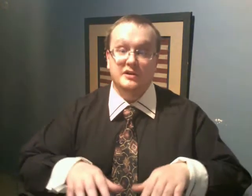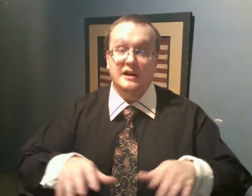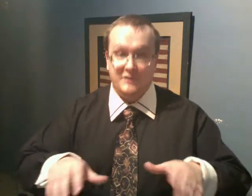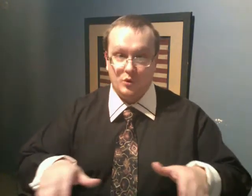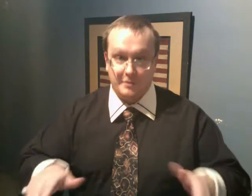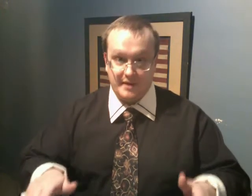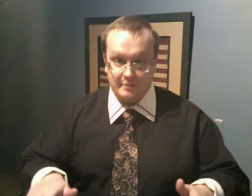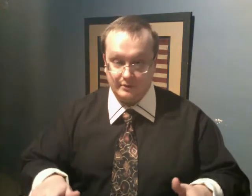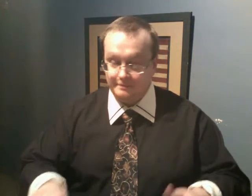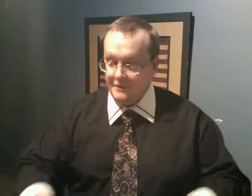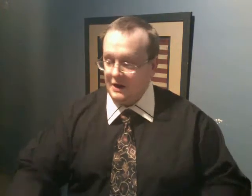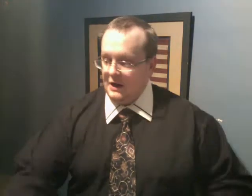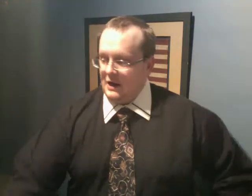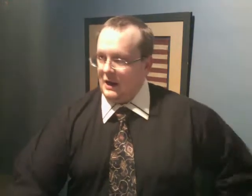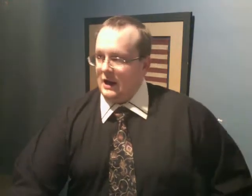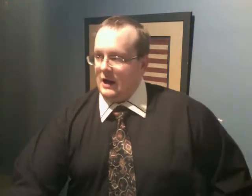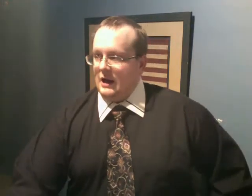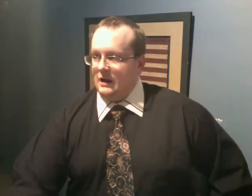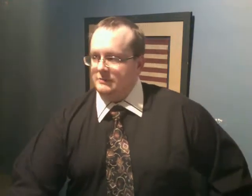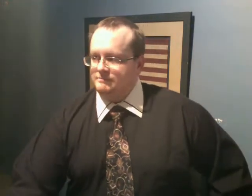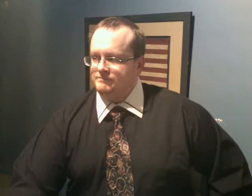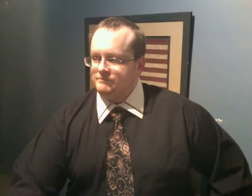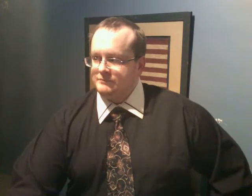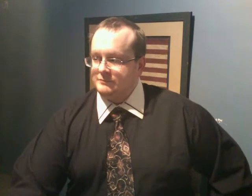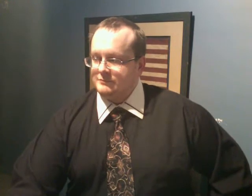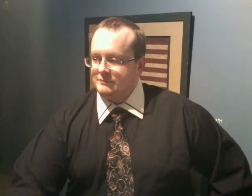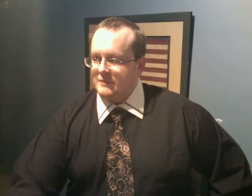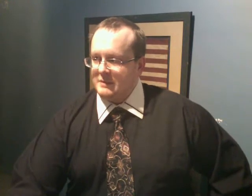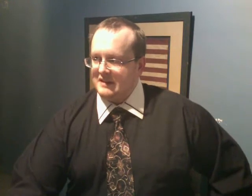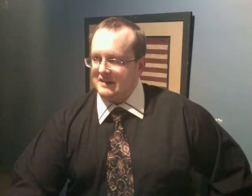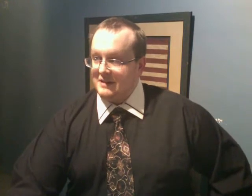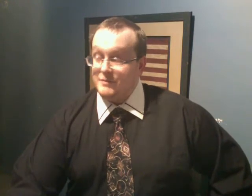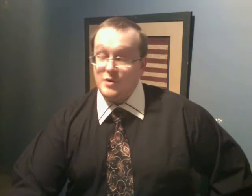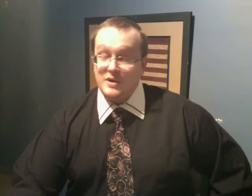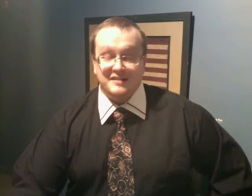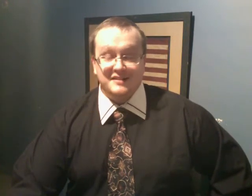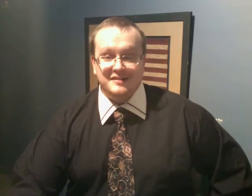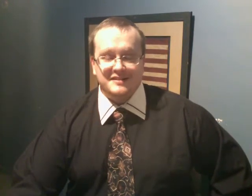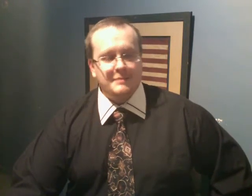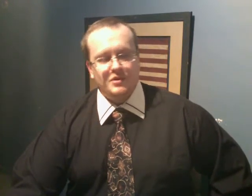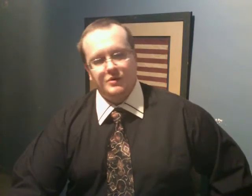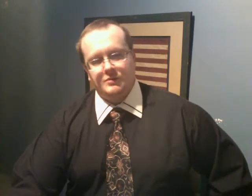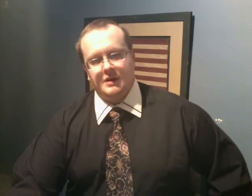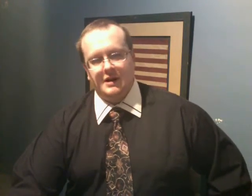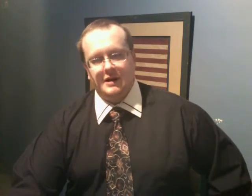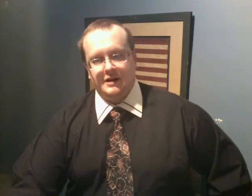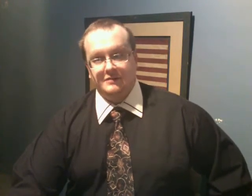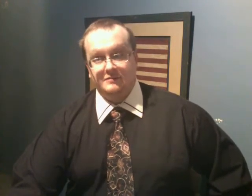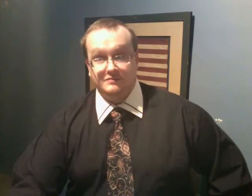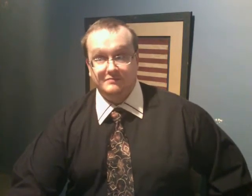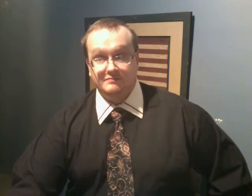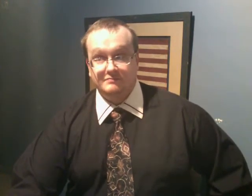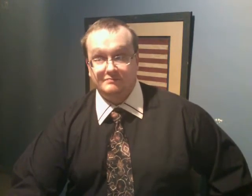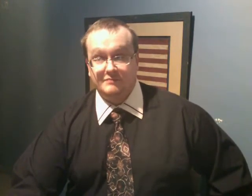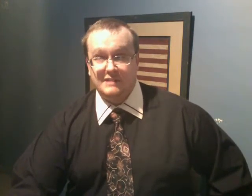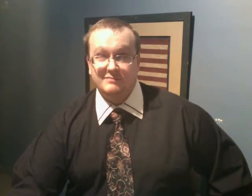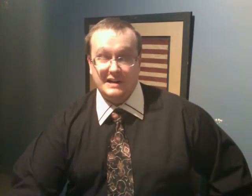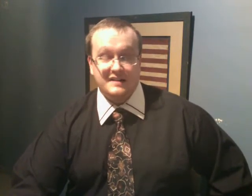hurt fewer people. Um, let me see. Oh yes. Step two of, well, really